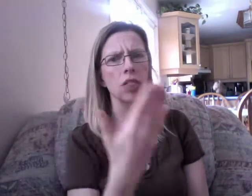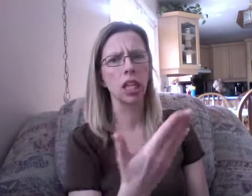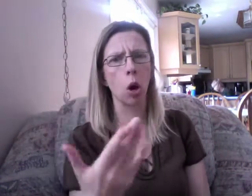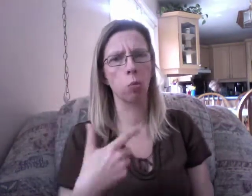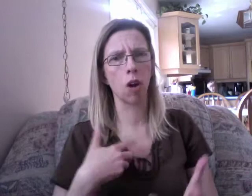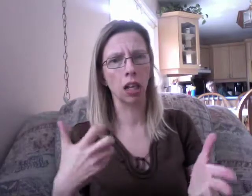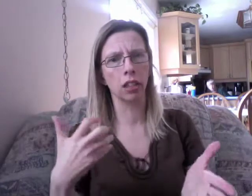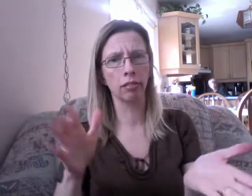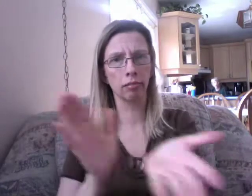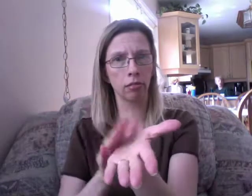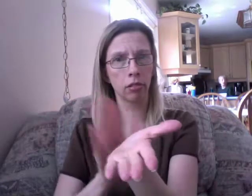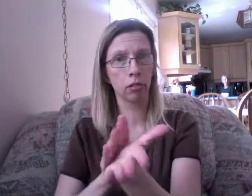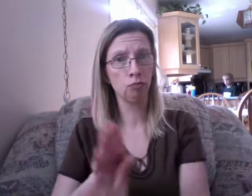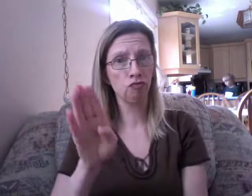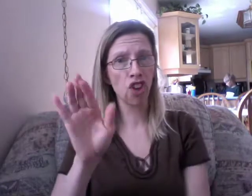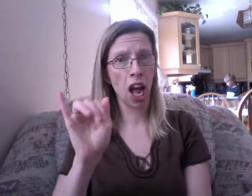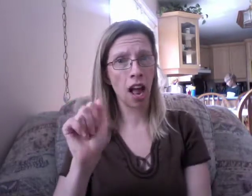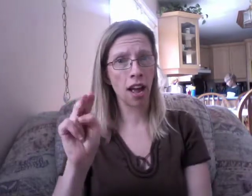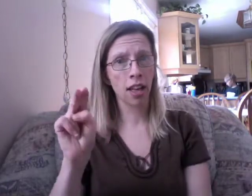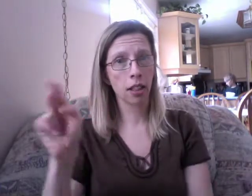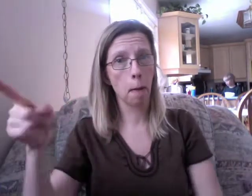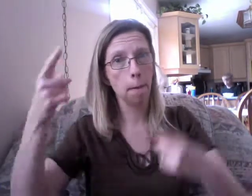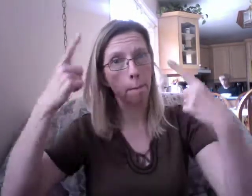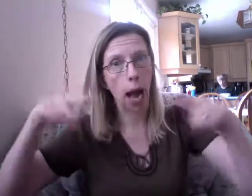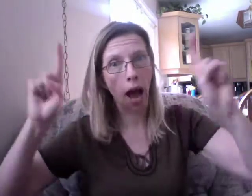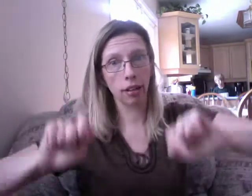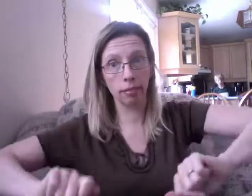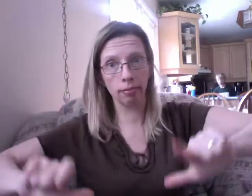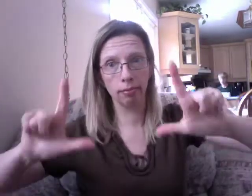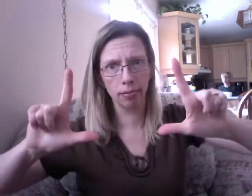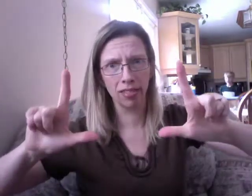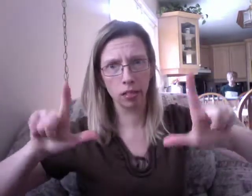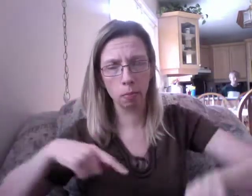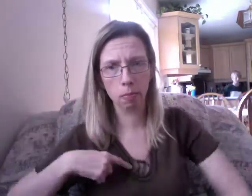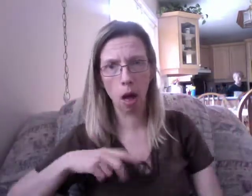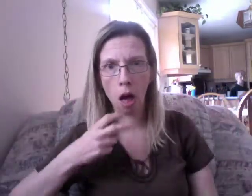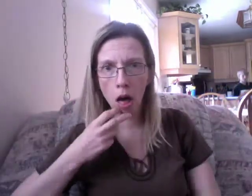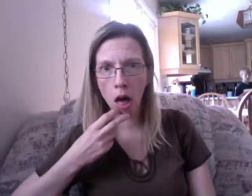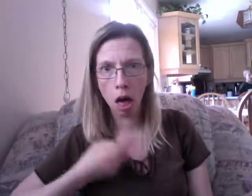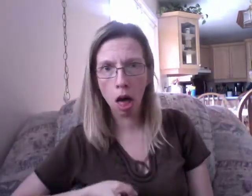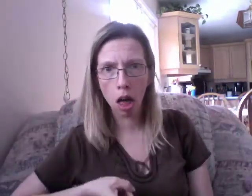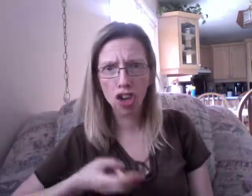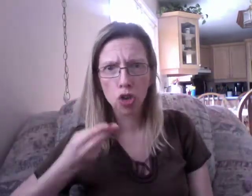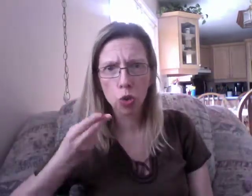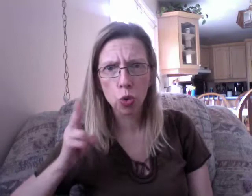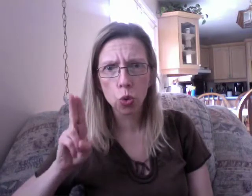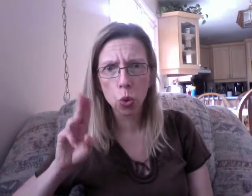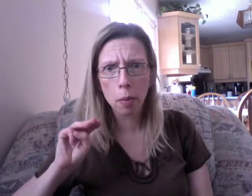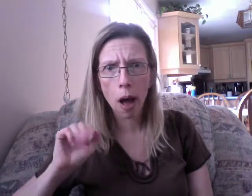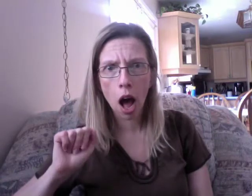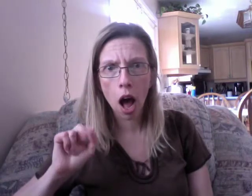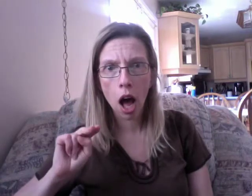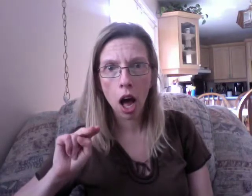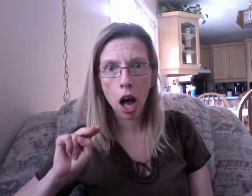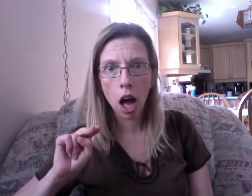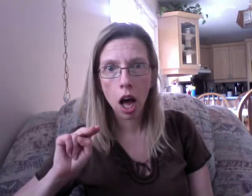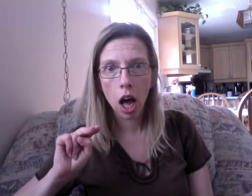Wow. Wow. Wow. That was fun. Yeah, exciting. Troy, you liked it too, Kayla. Troy.